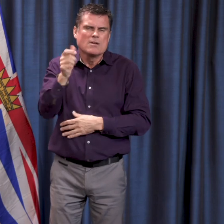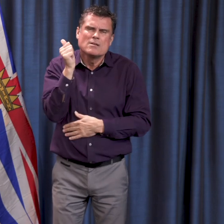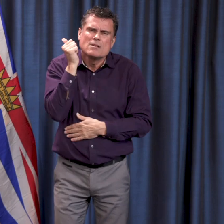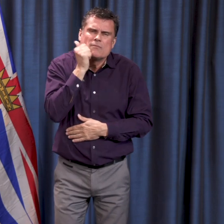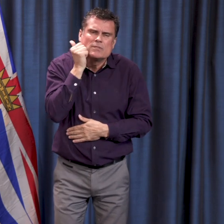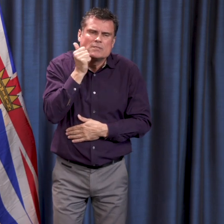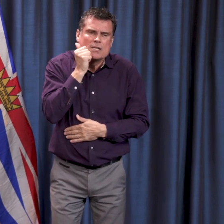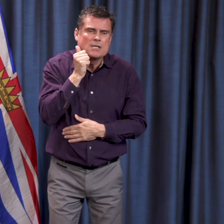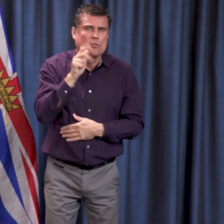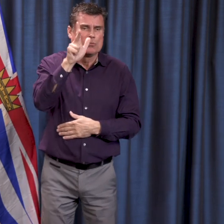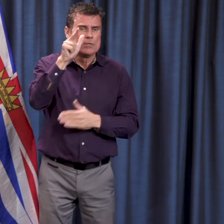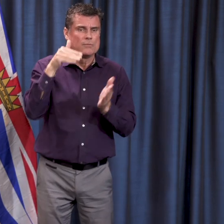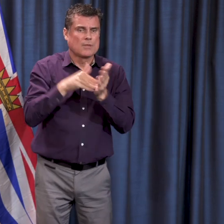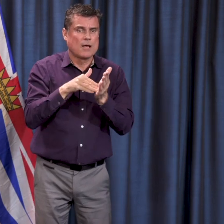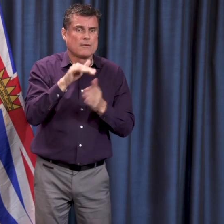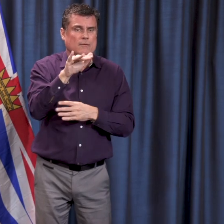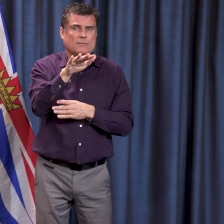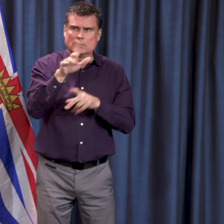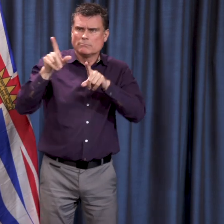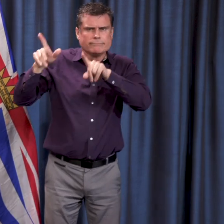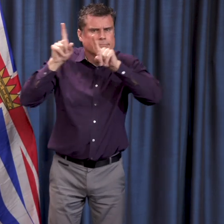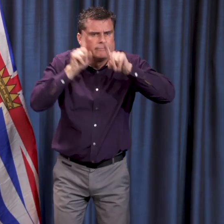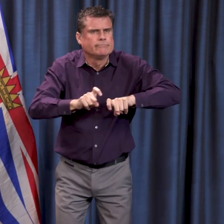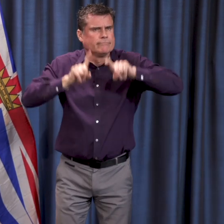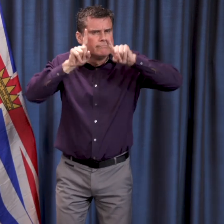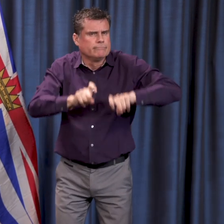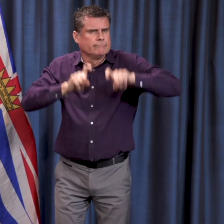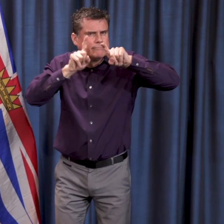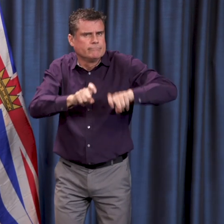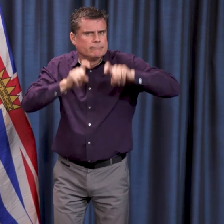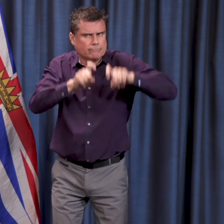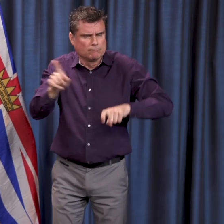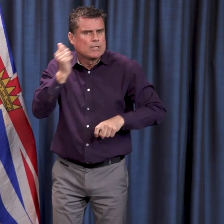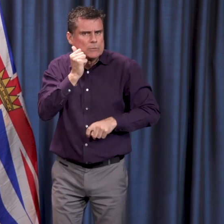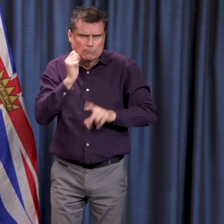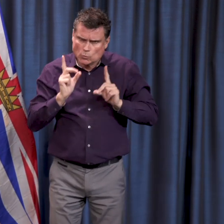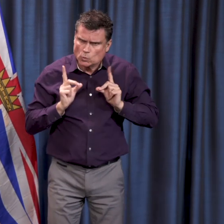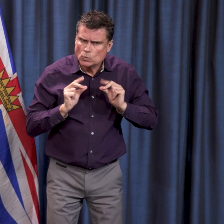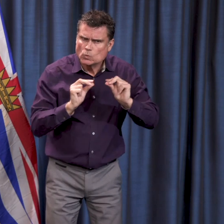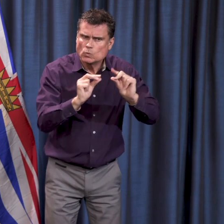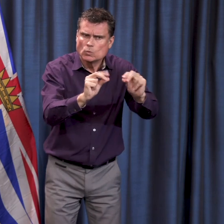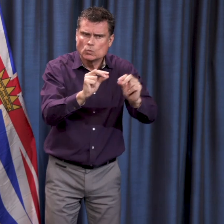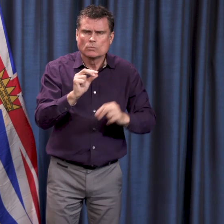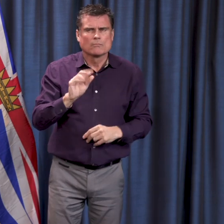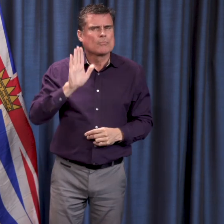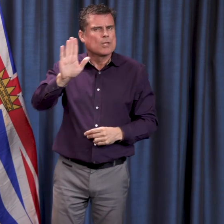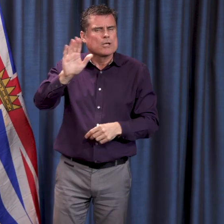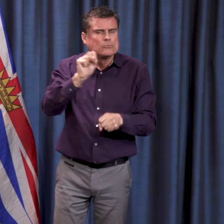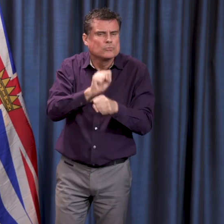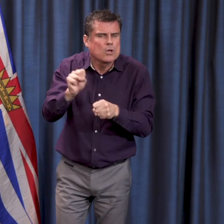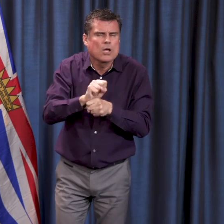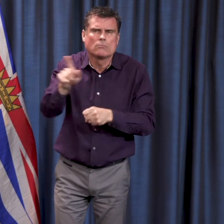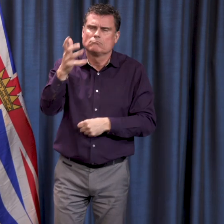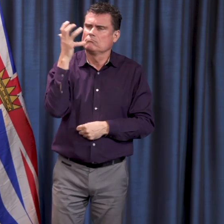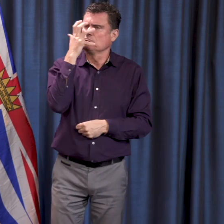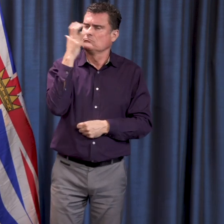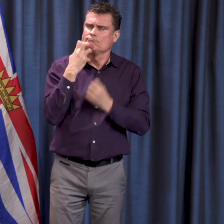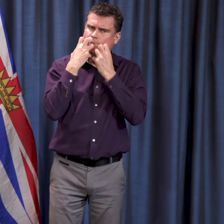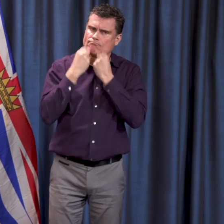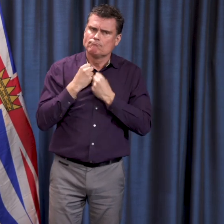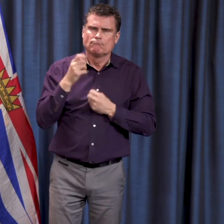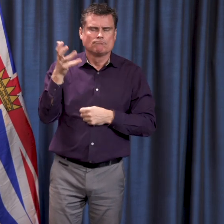leadership of the BC CDC, which has been unbelievably valuable to all British Columbians in dealing with these issues.